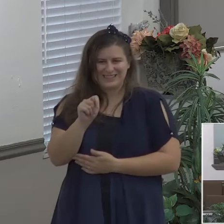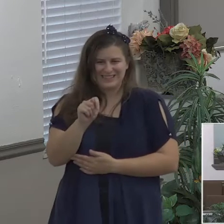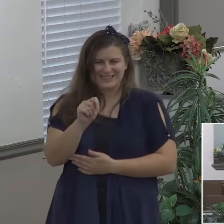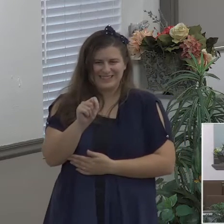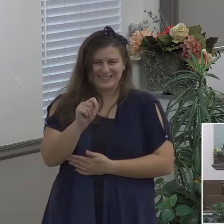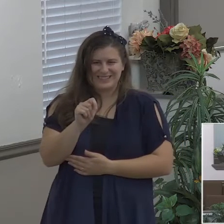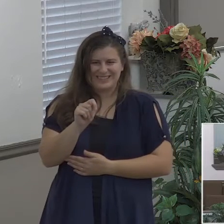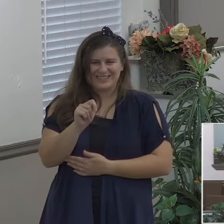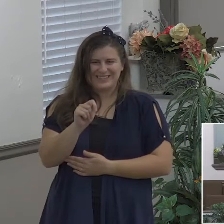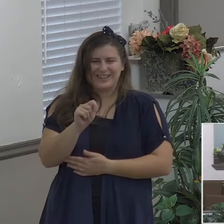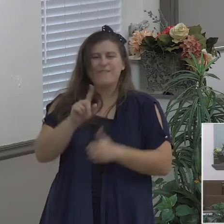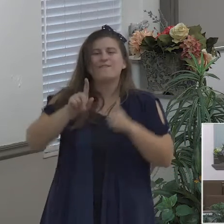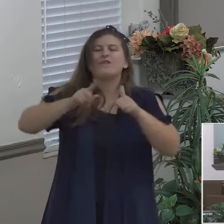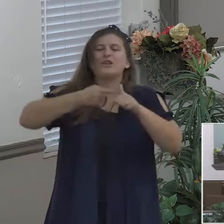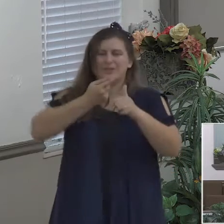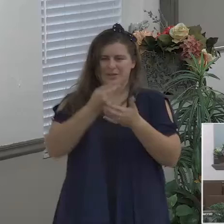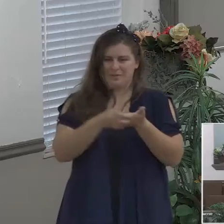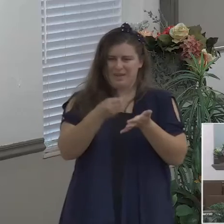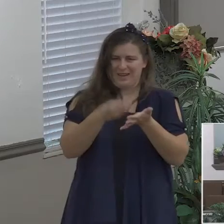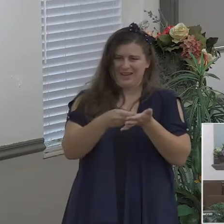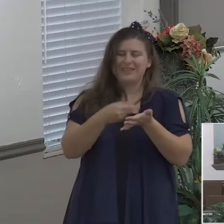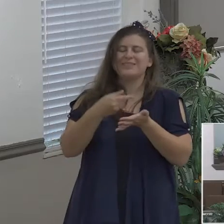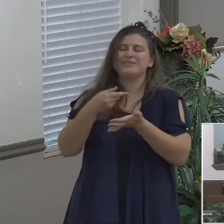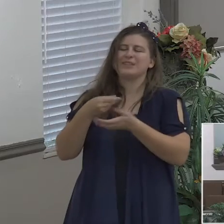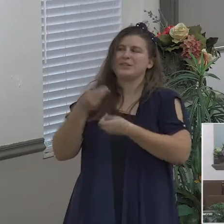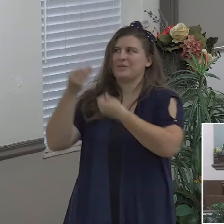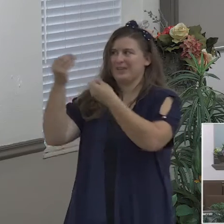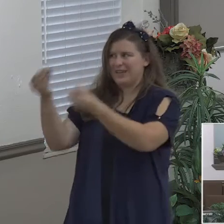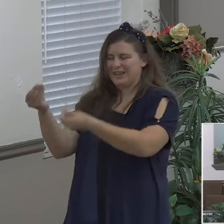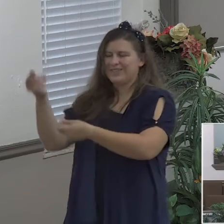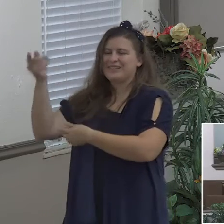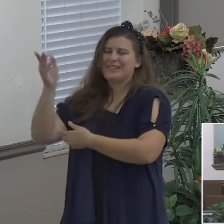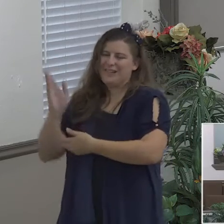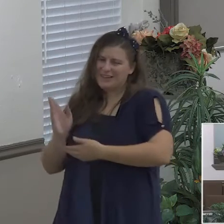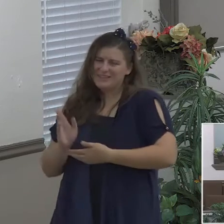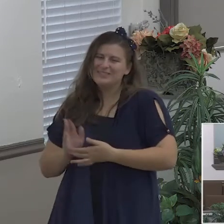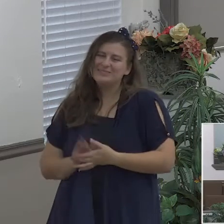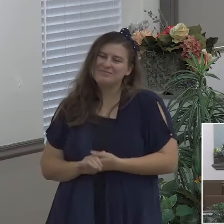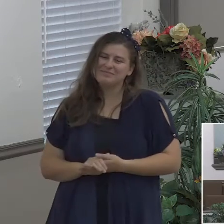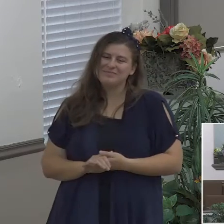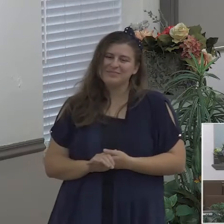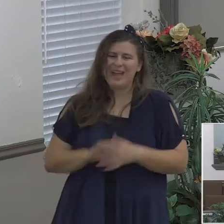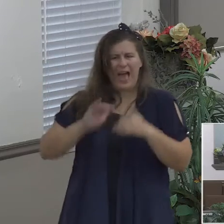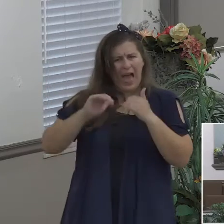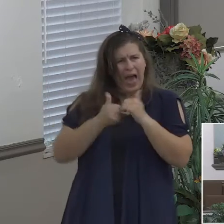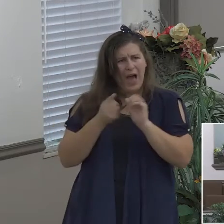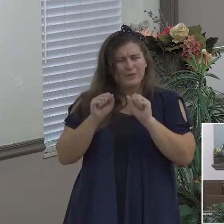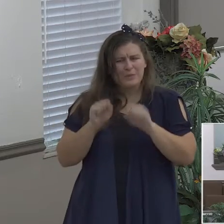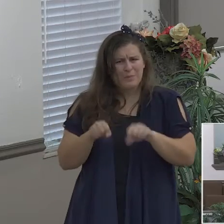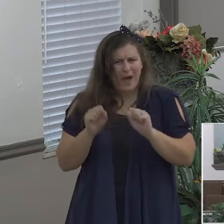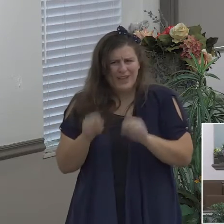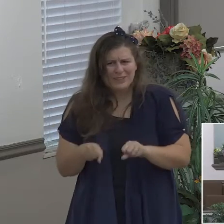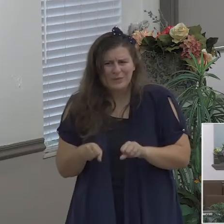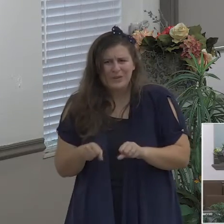how in the world can anybody survive